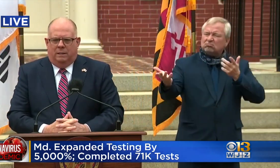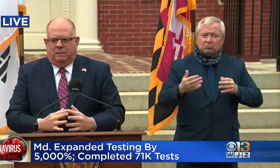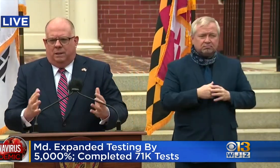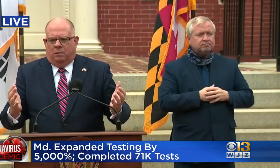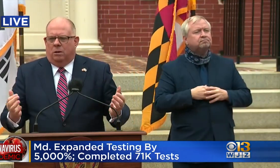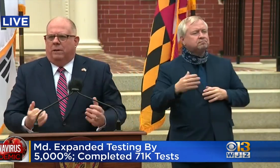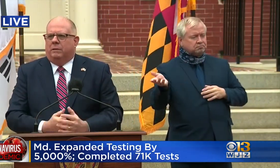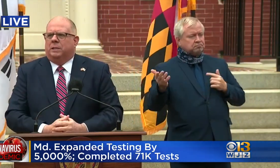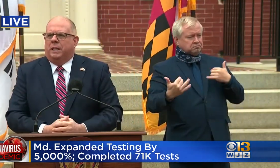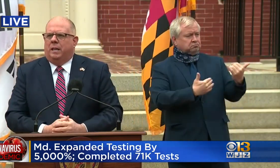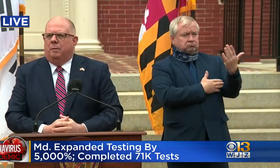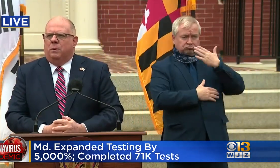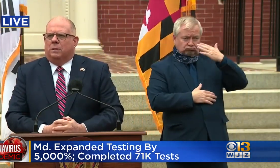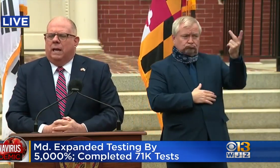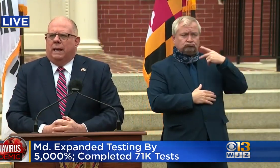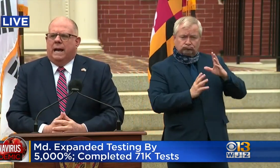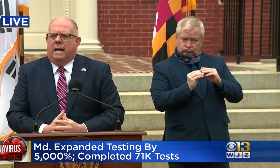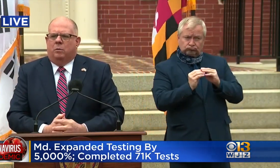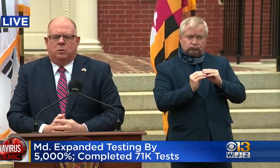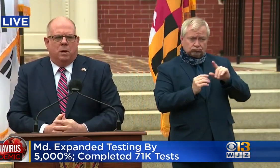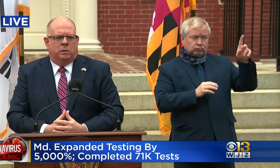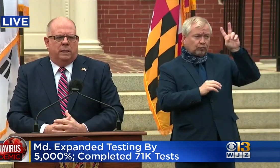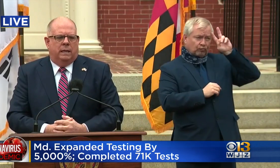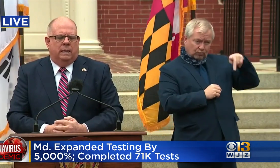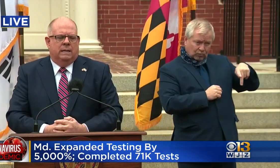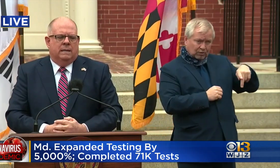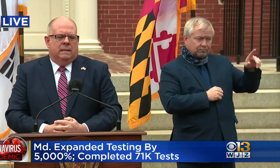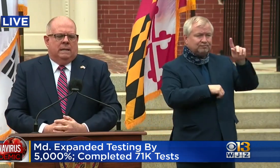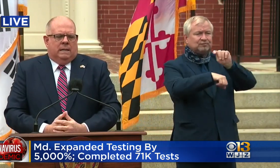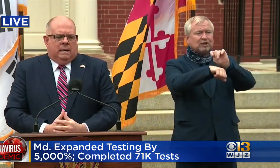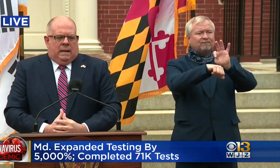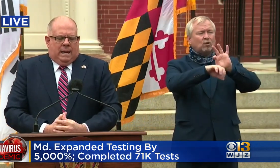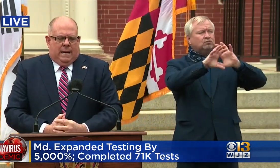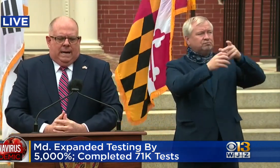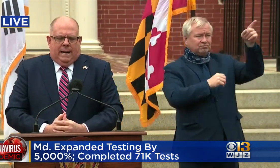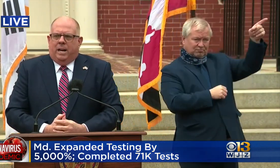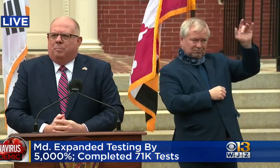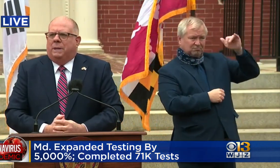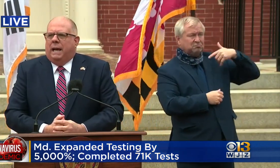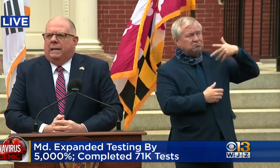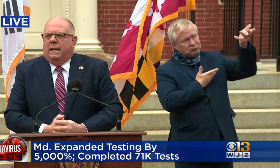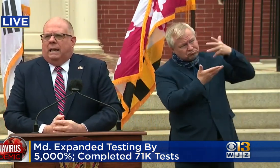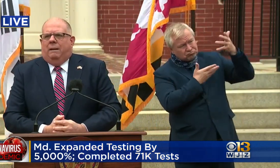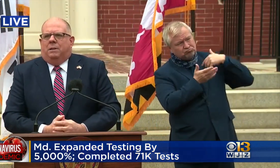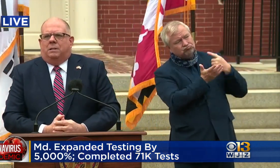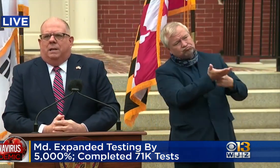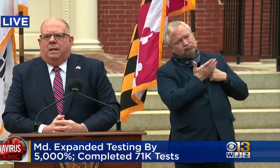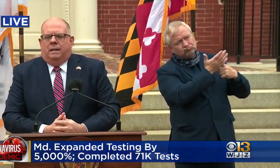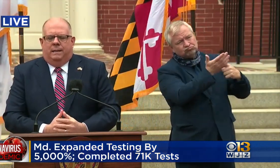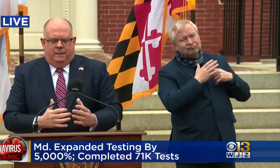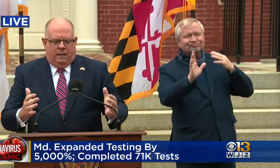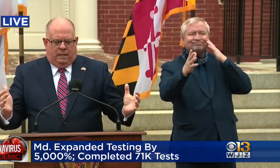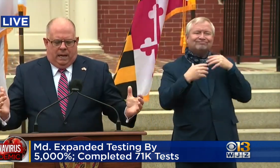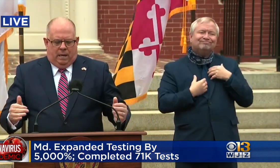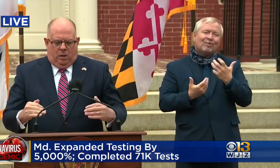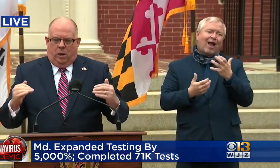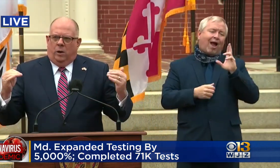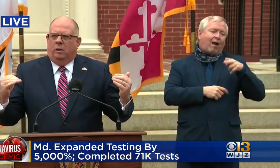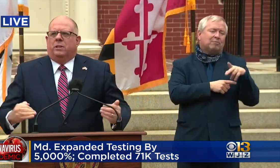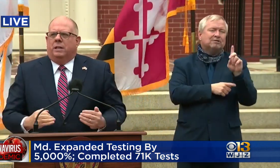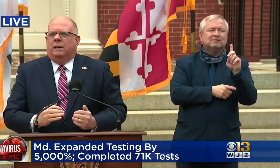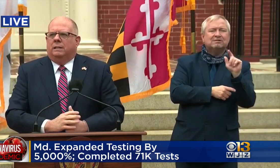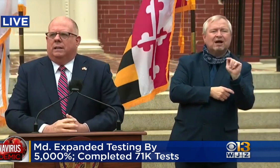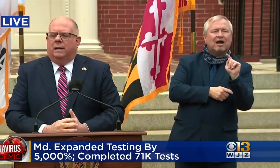president of the coronavirus team was laying out. It was mostly an update. They gave us detail